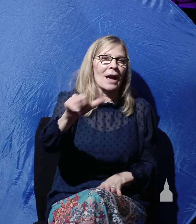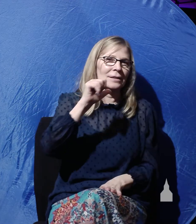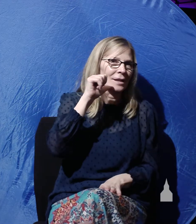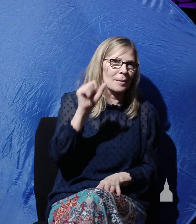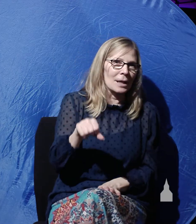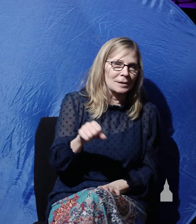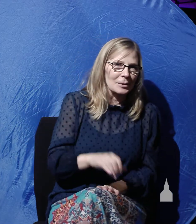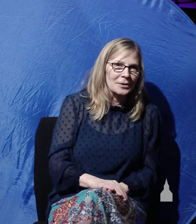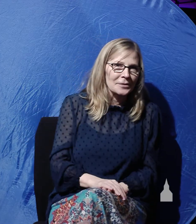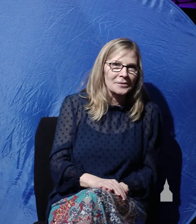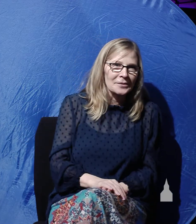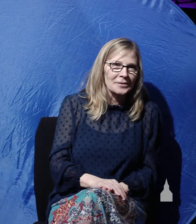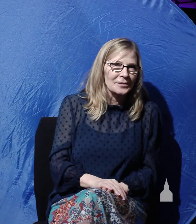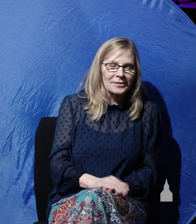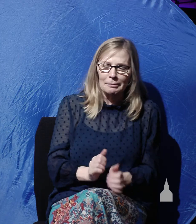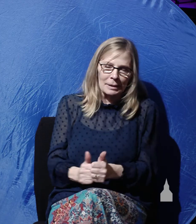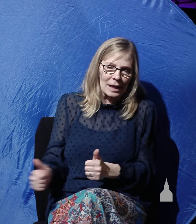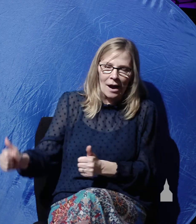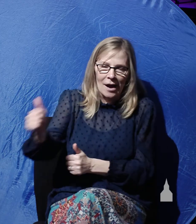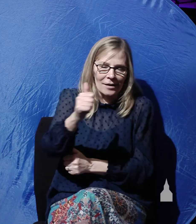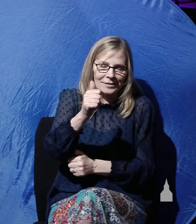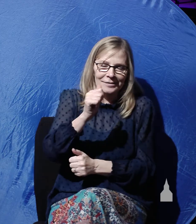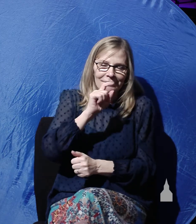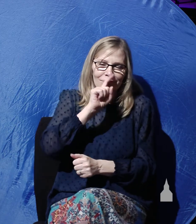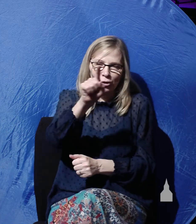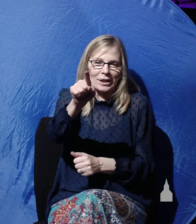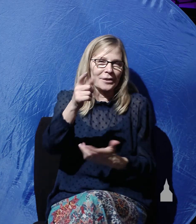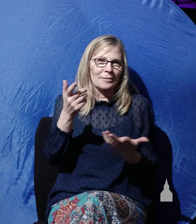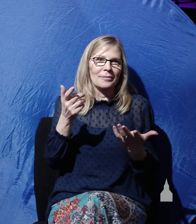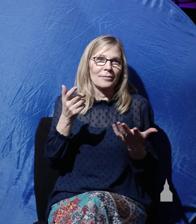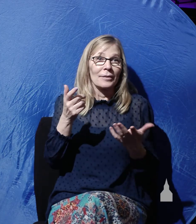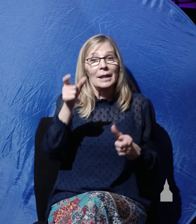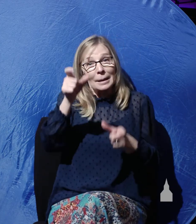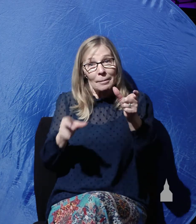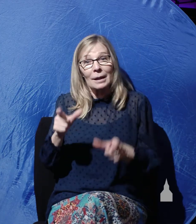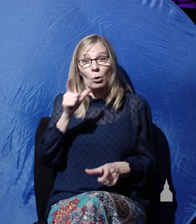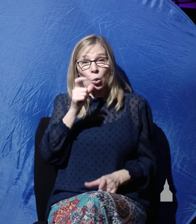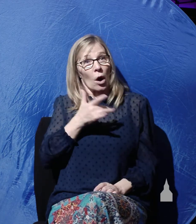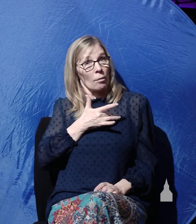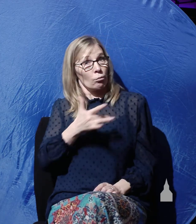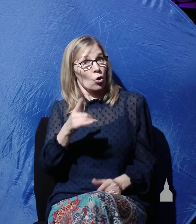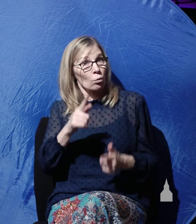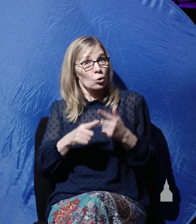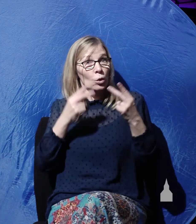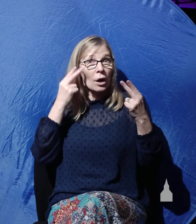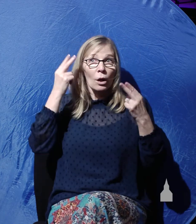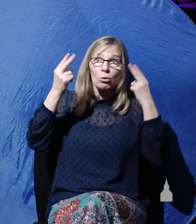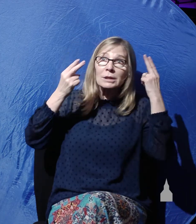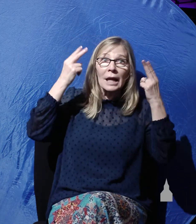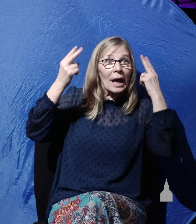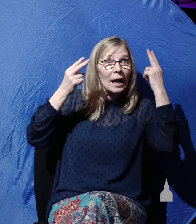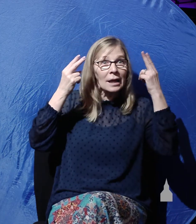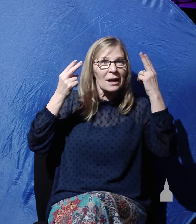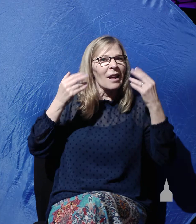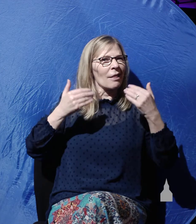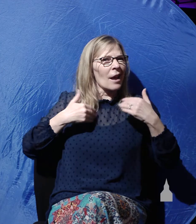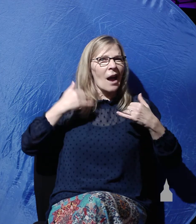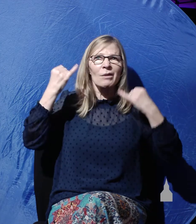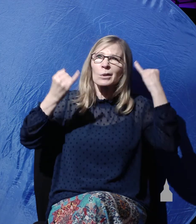possible. It's beyond the realm of possibility. And besides, people who are prone to hallucinate, they have these hallucinations because they